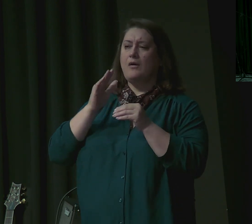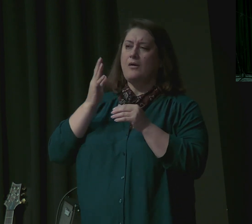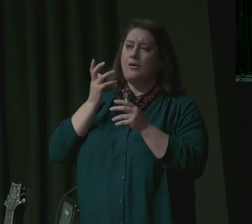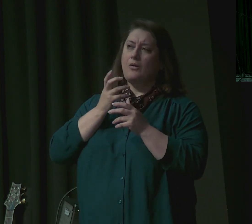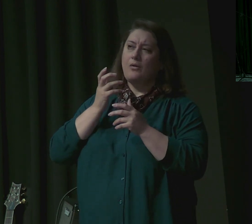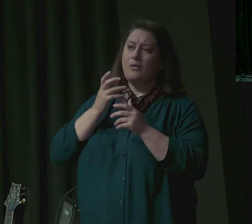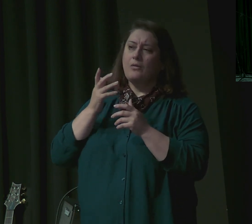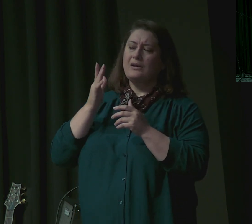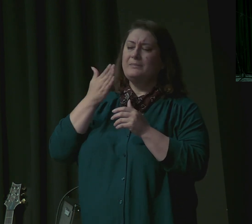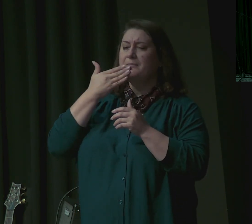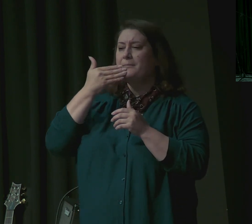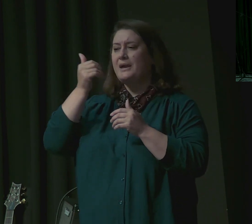were in their place